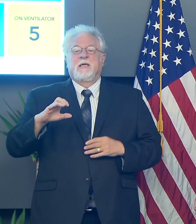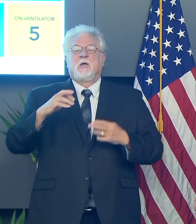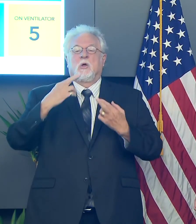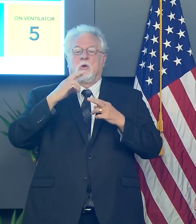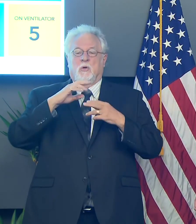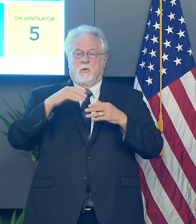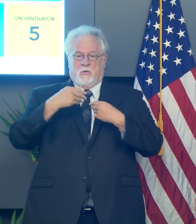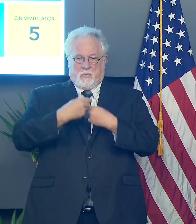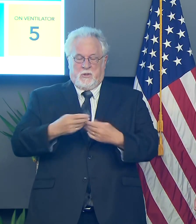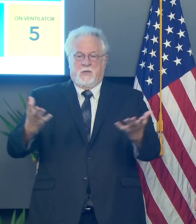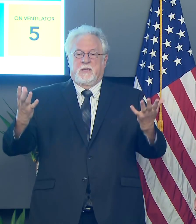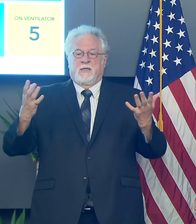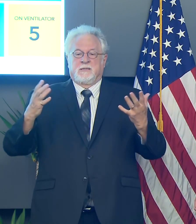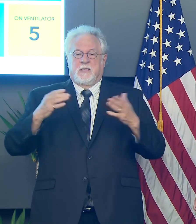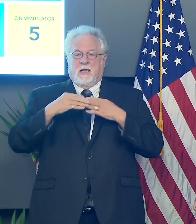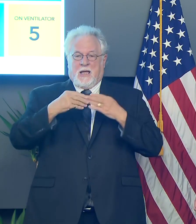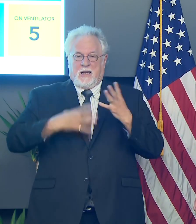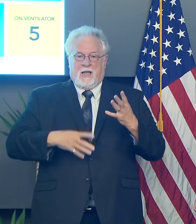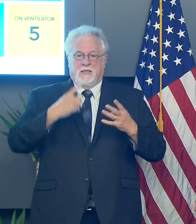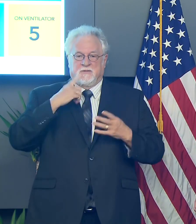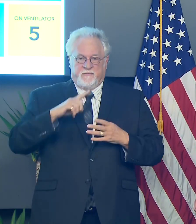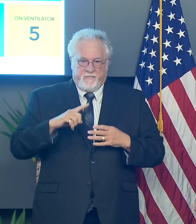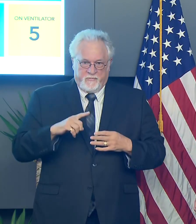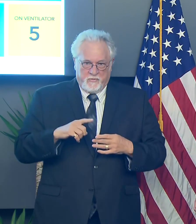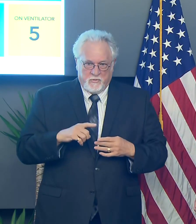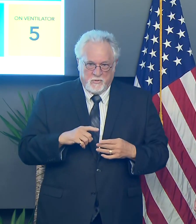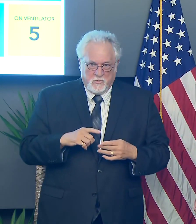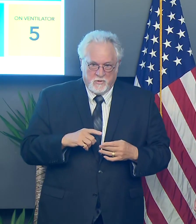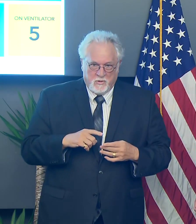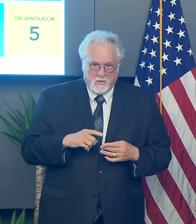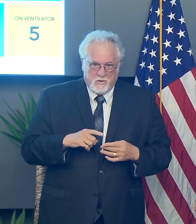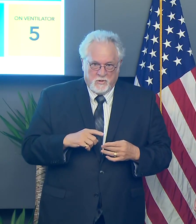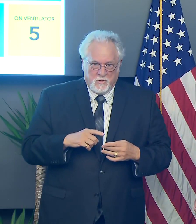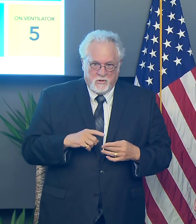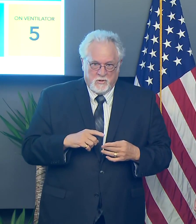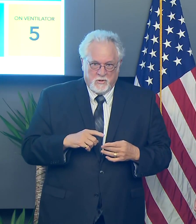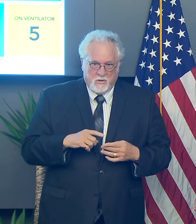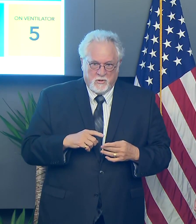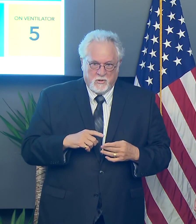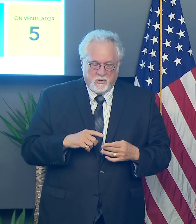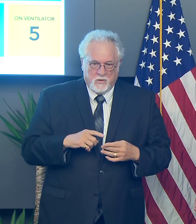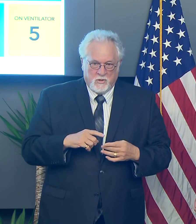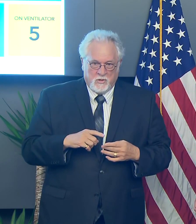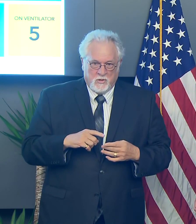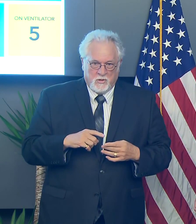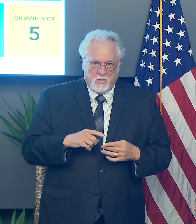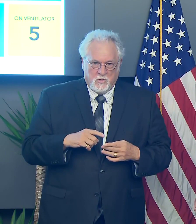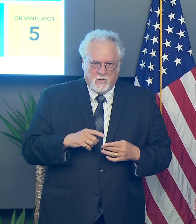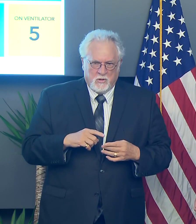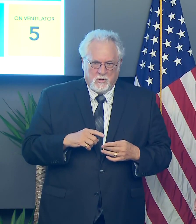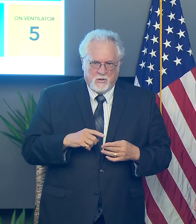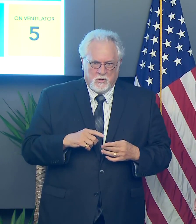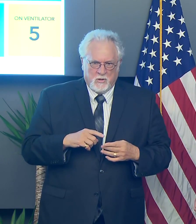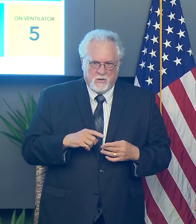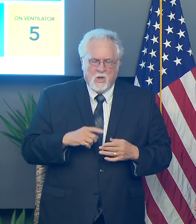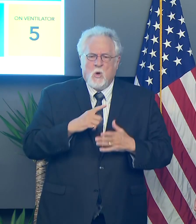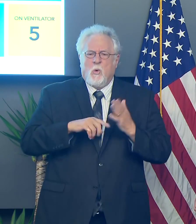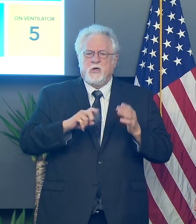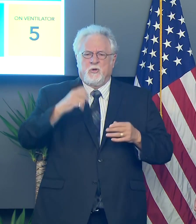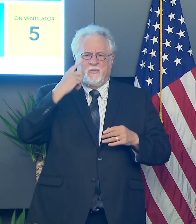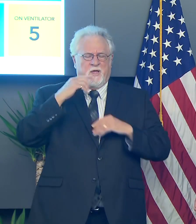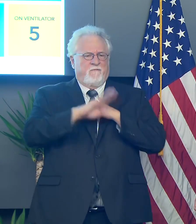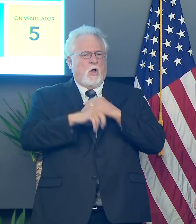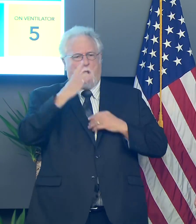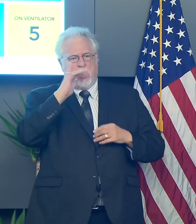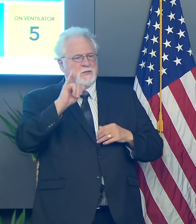and panic protocols. When it comes to seeing, they say it has to be important to explain the working guidelines. What you think the call